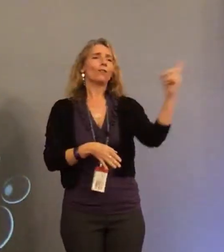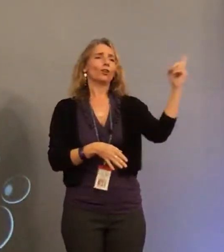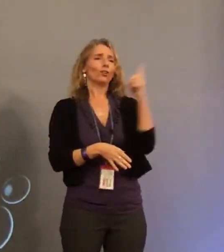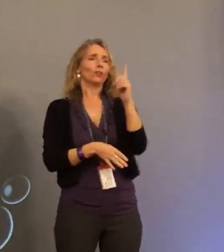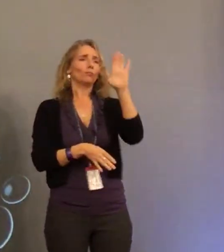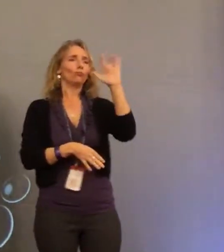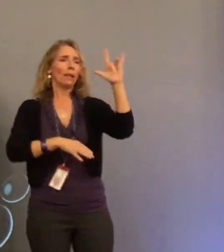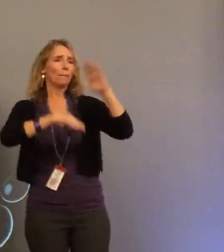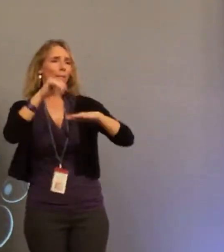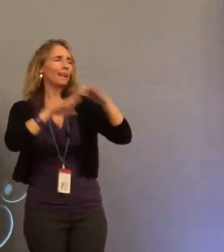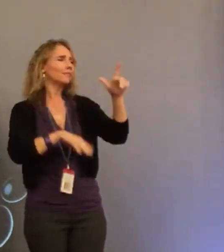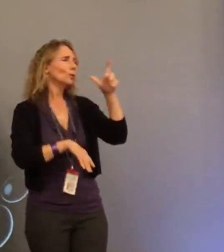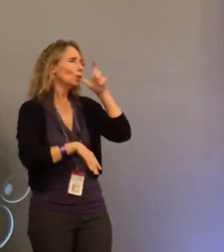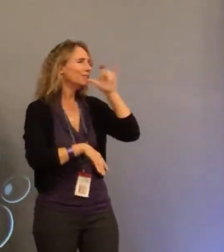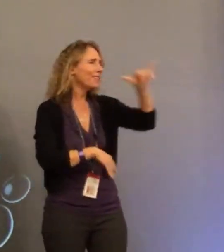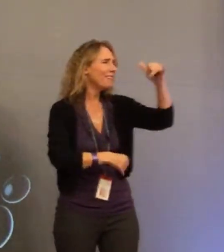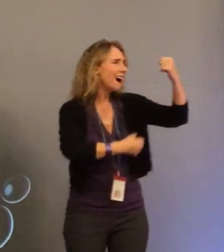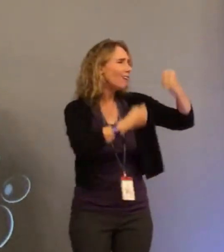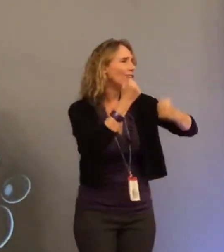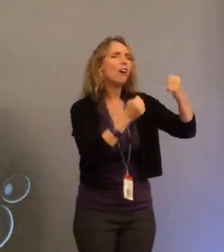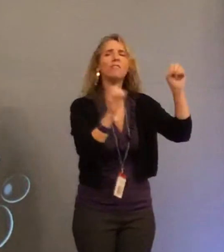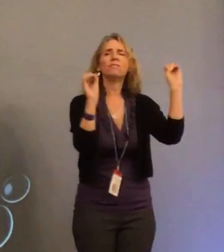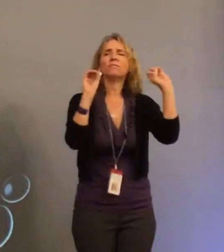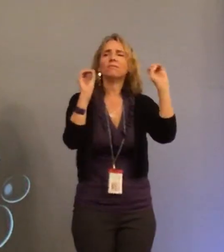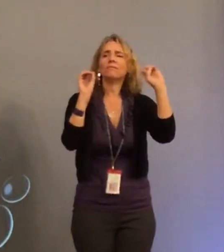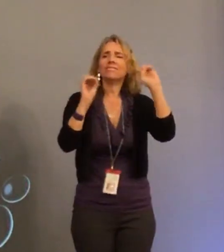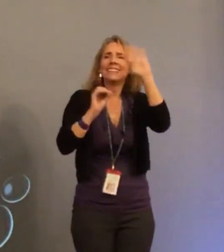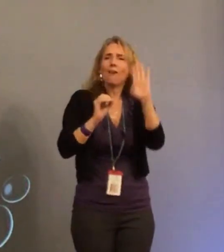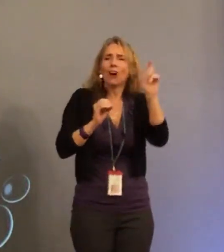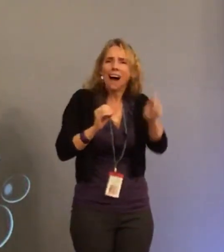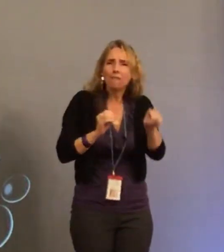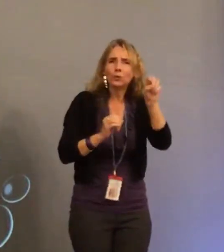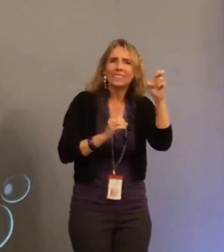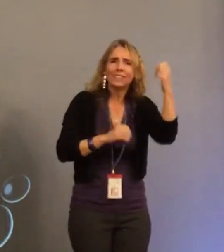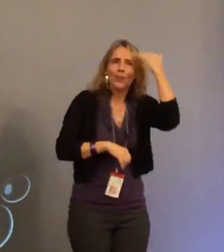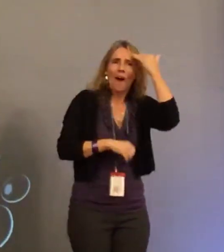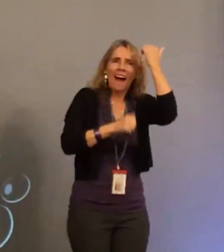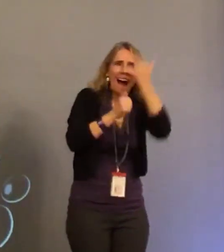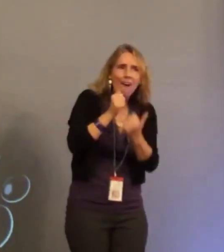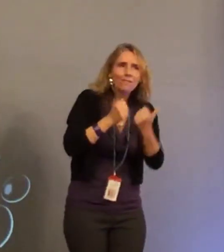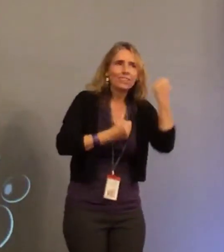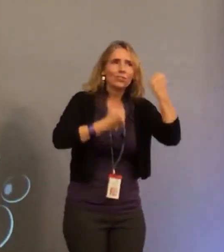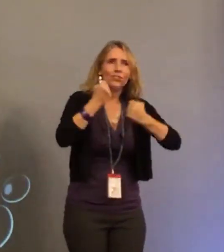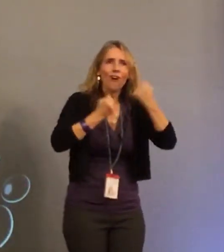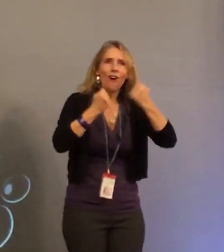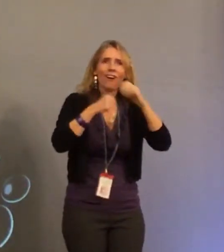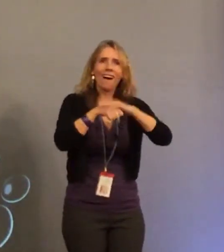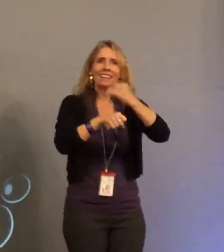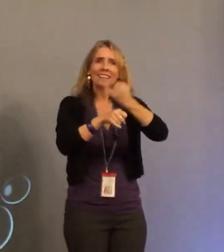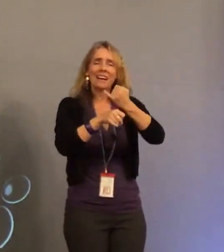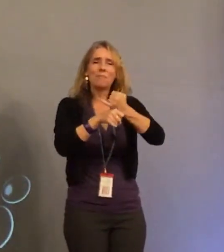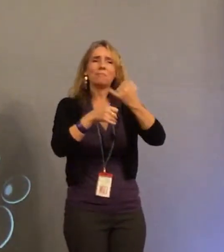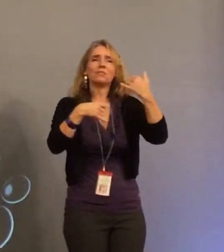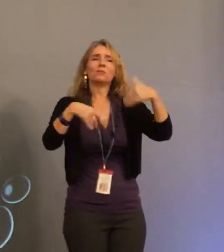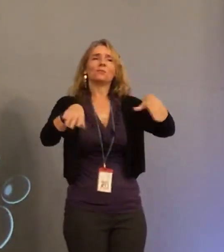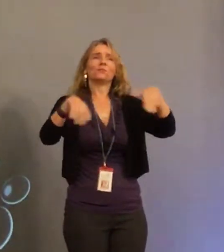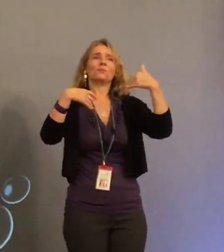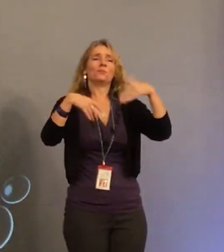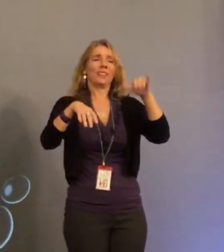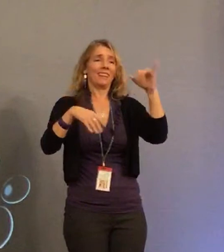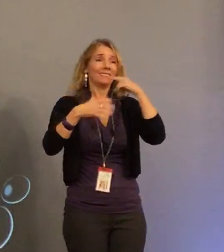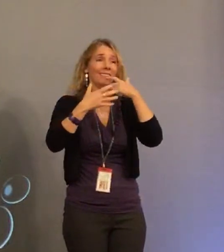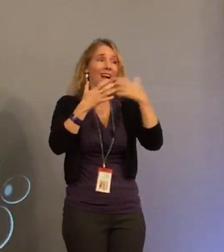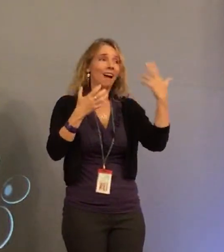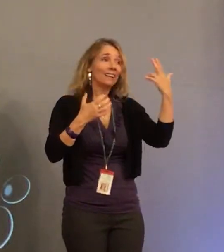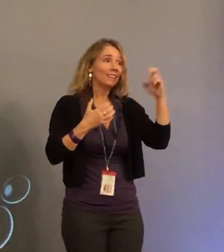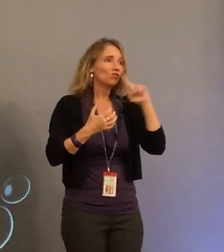on, he knew who to approach. He never had to come to the administration building to say, hey, somebody's car was on. Here's the license plate. No. He knew